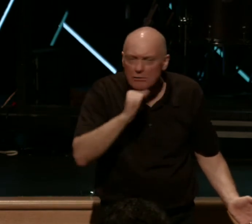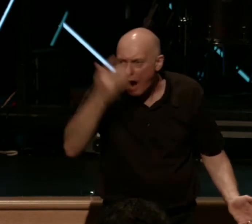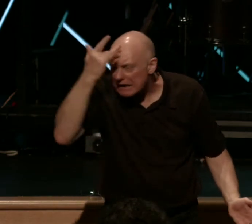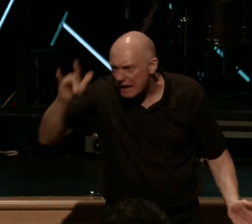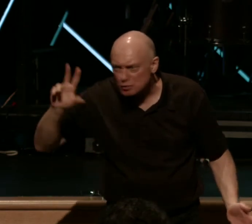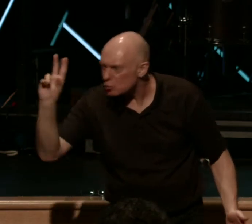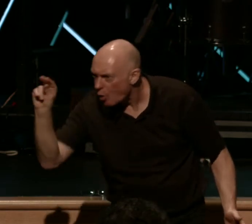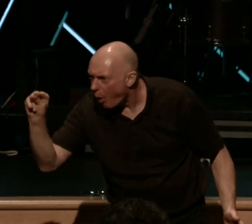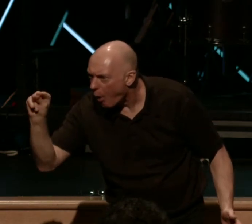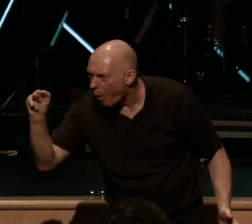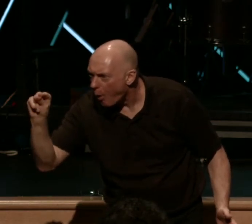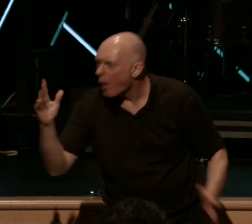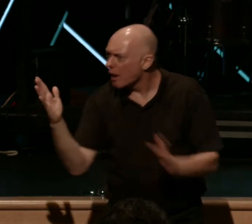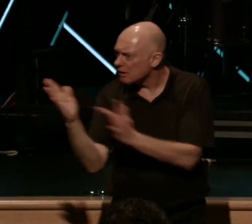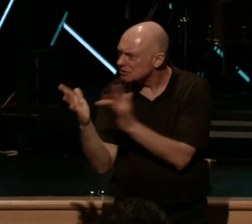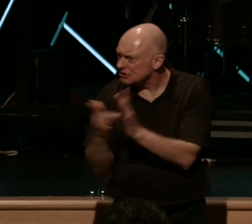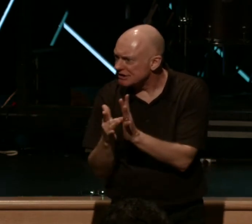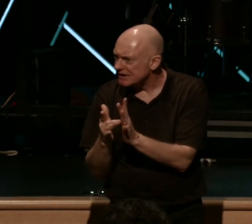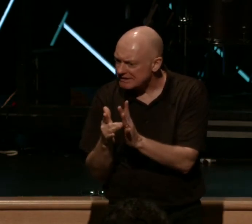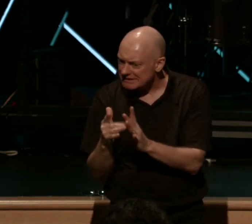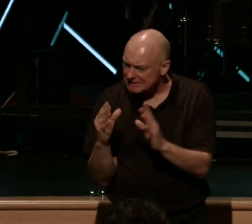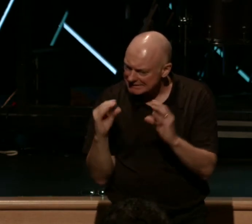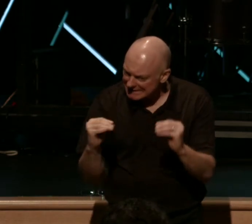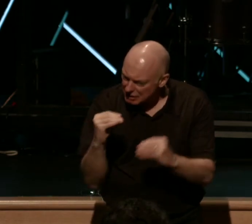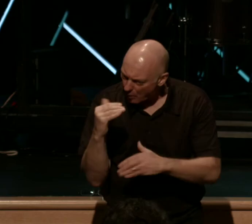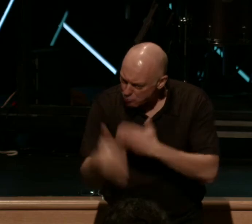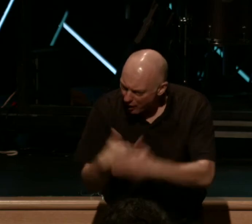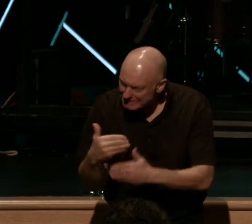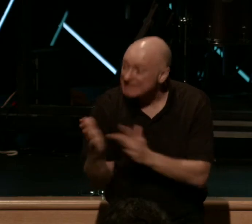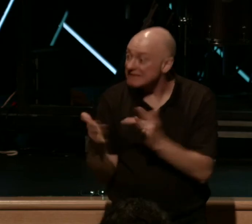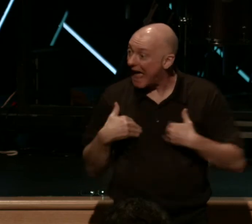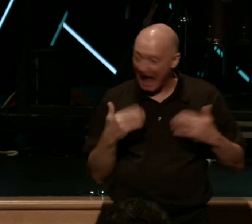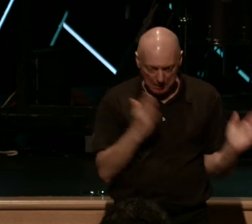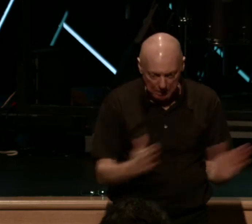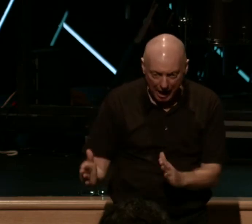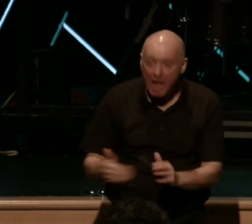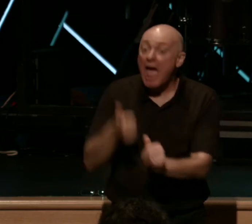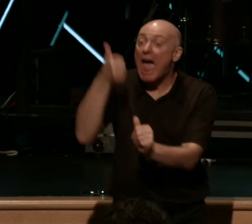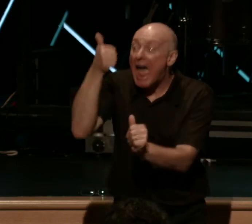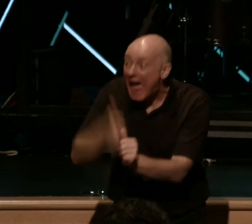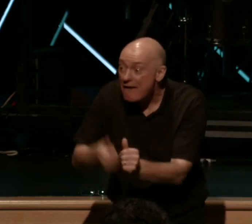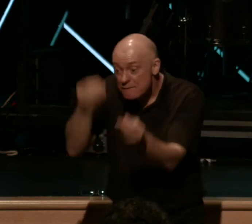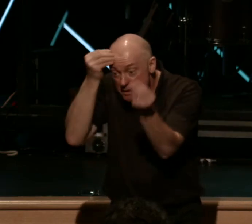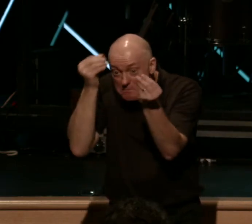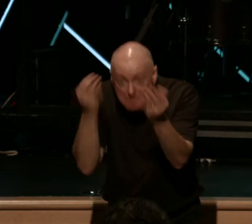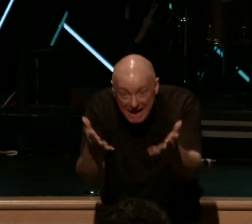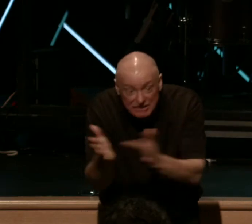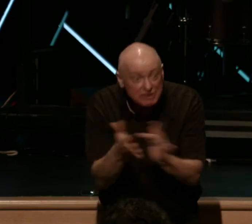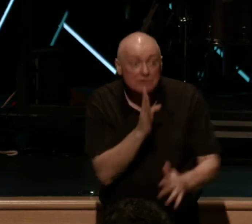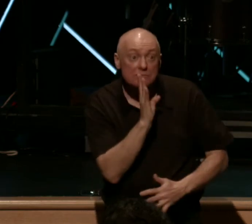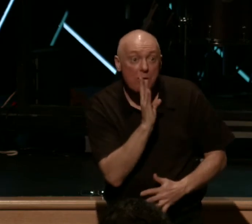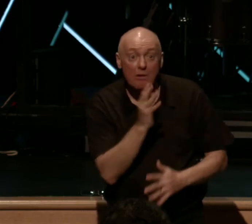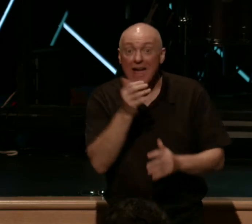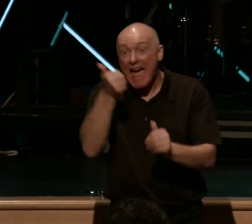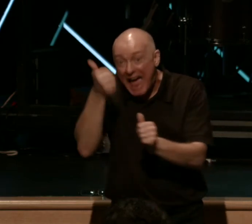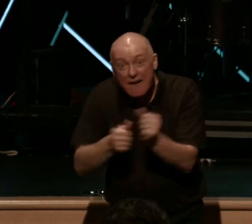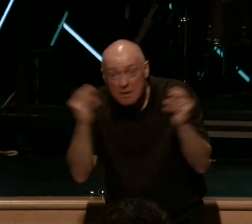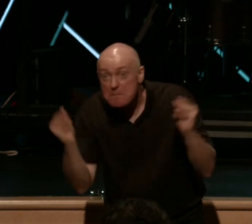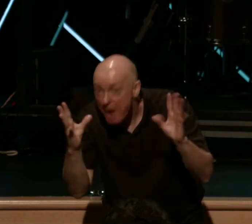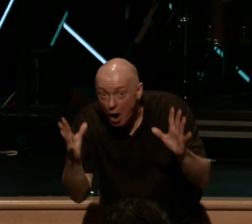This was a process and a plan whereby every message he spoke, every miracle he performed, every